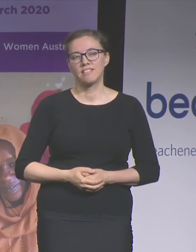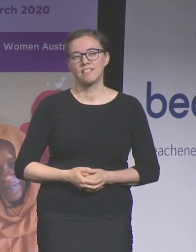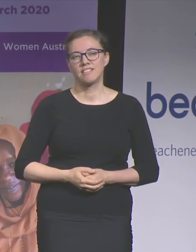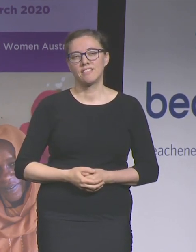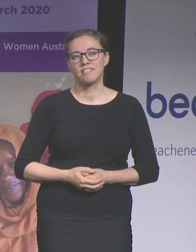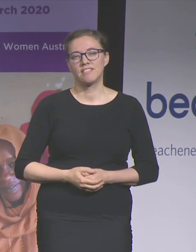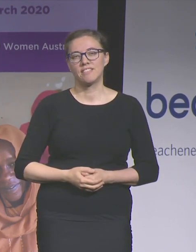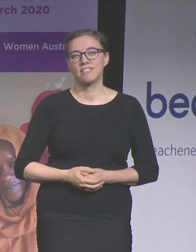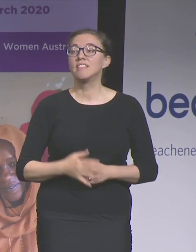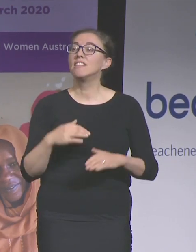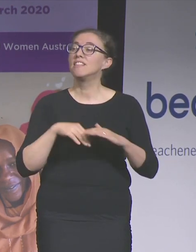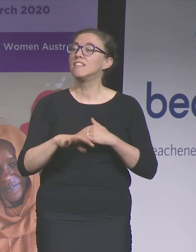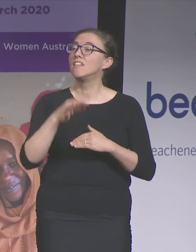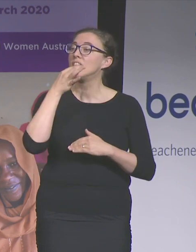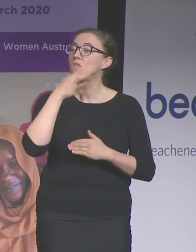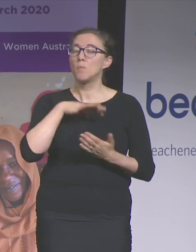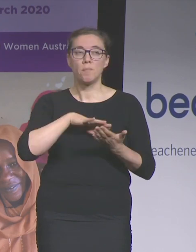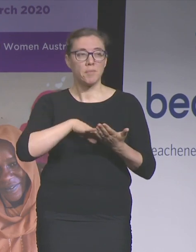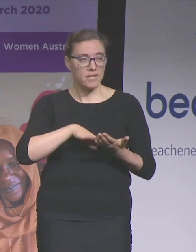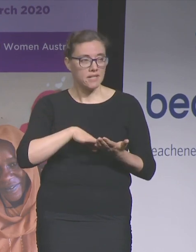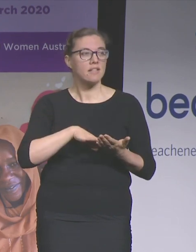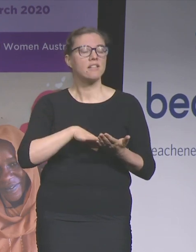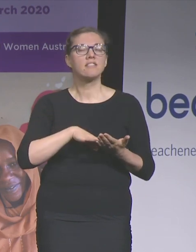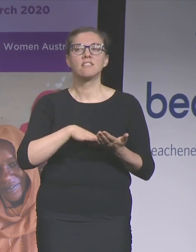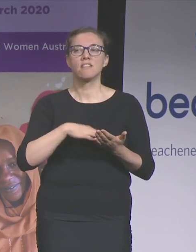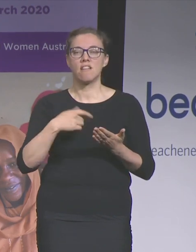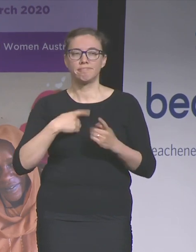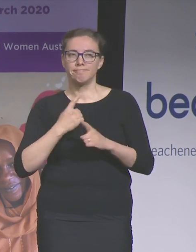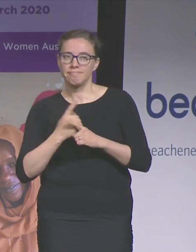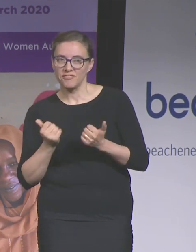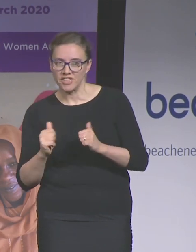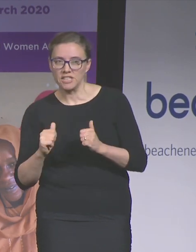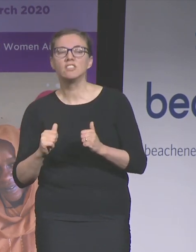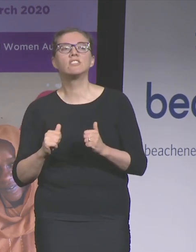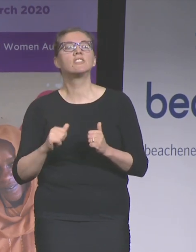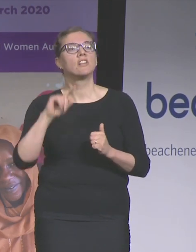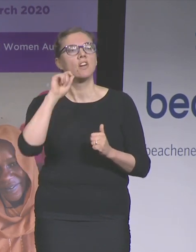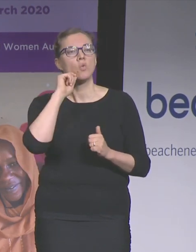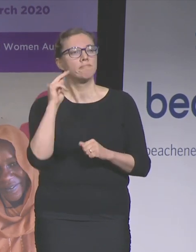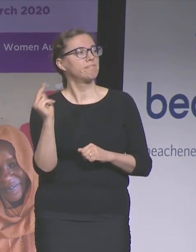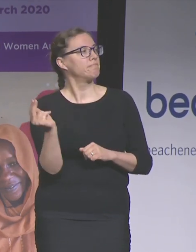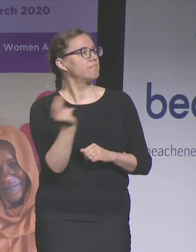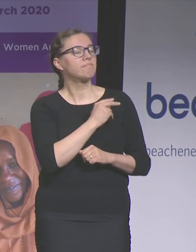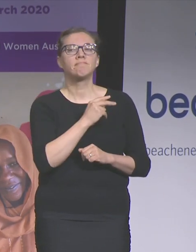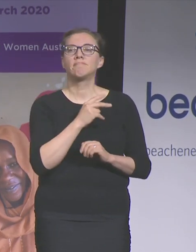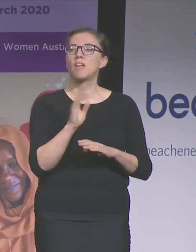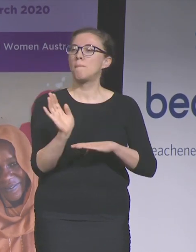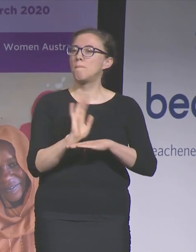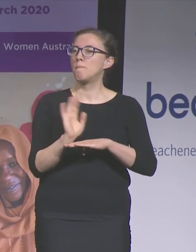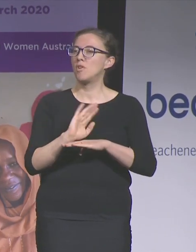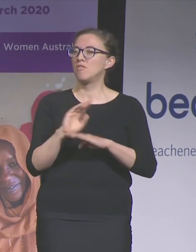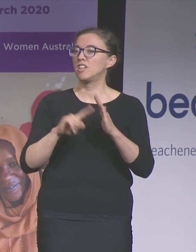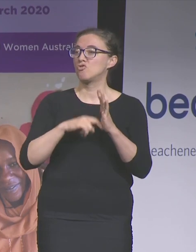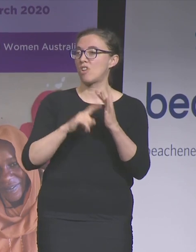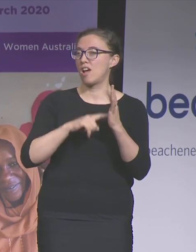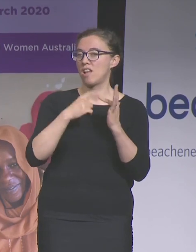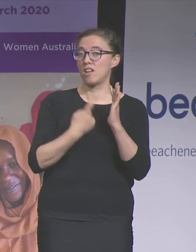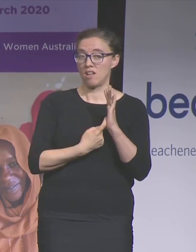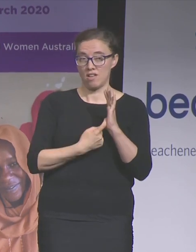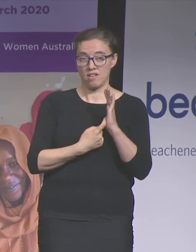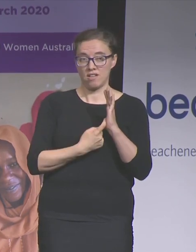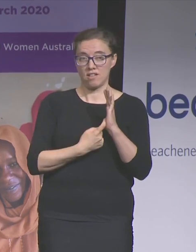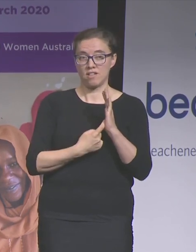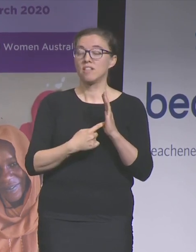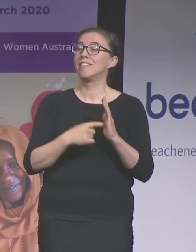In a few minutes after my little talk, we're going to see a trailer for a new movie that's about to come out. It's